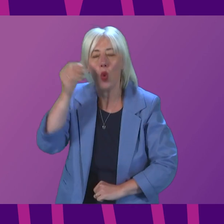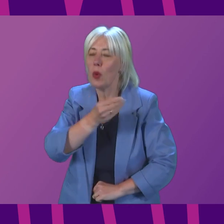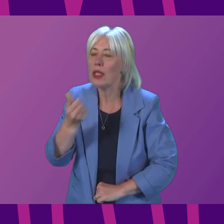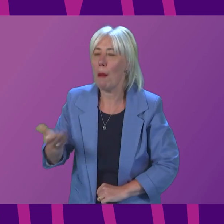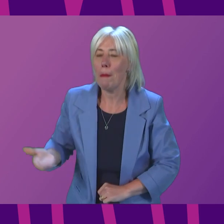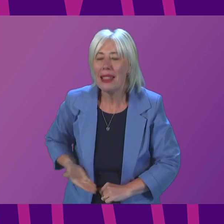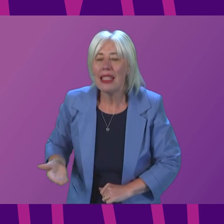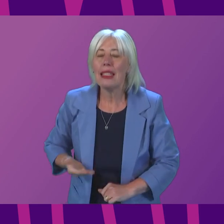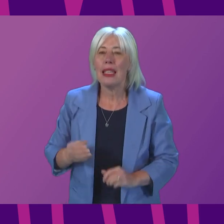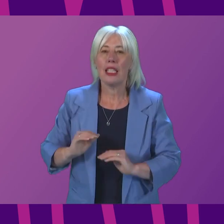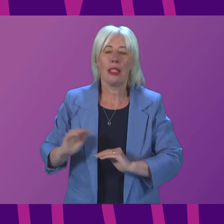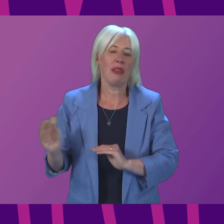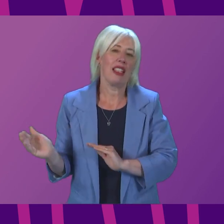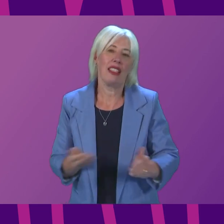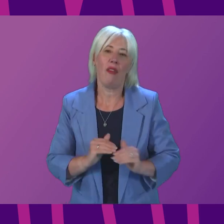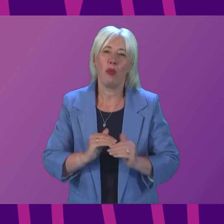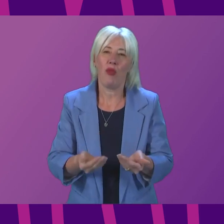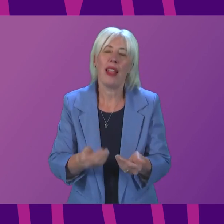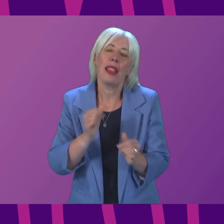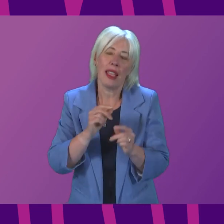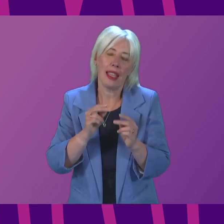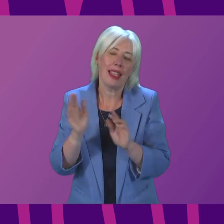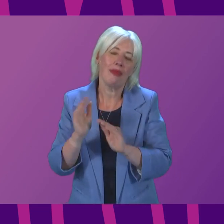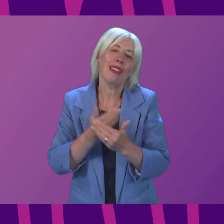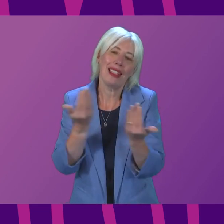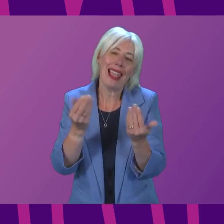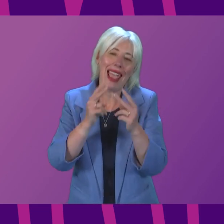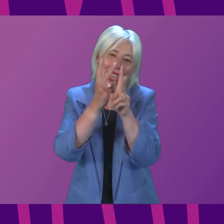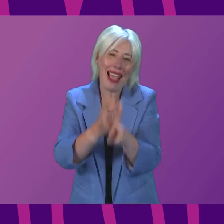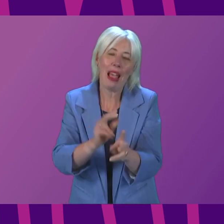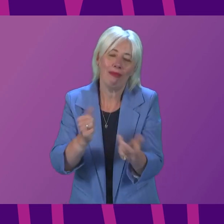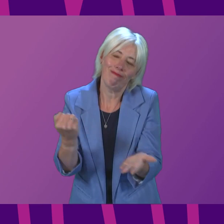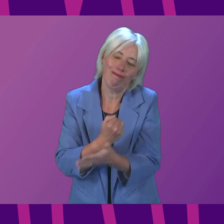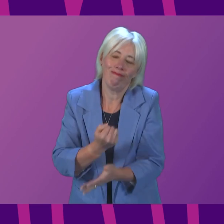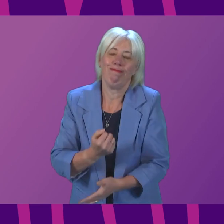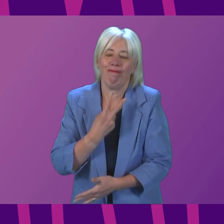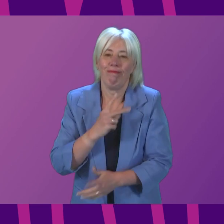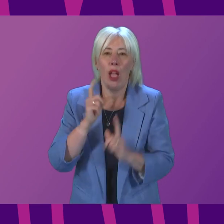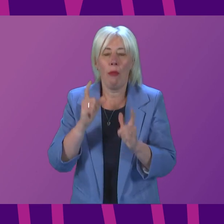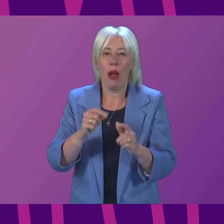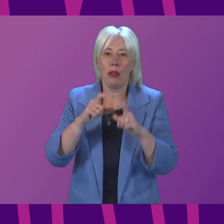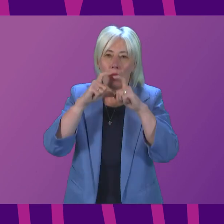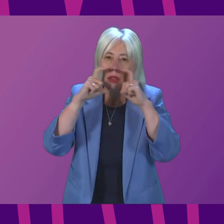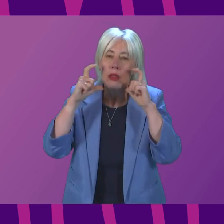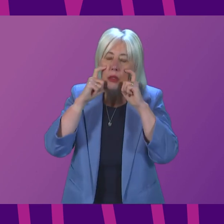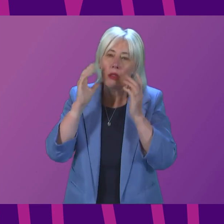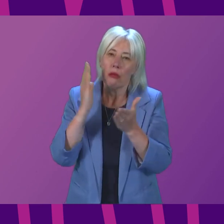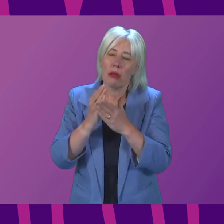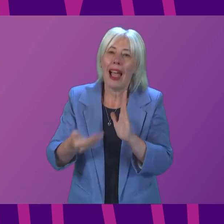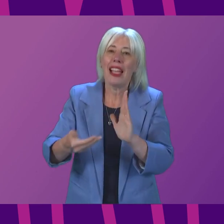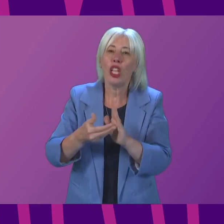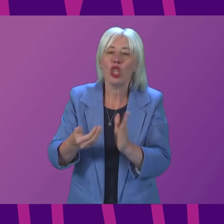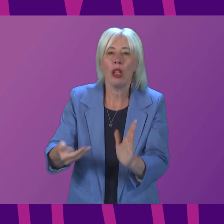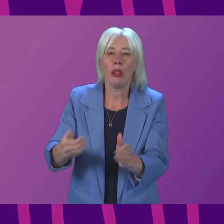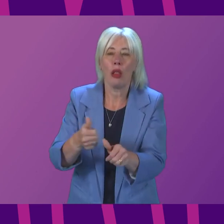and service providers such as daycare services. However, ensuring maximum continued use of face coverings will provide some additional